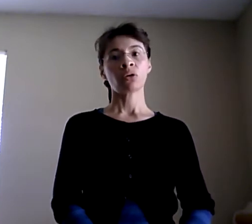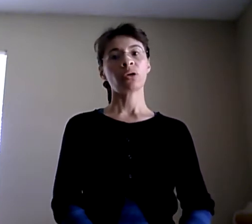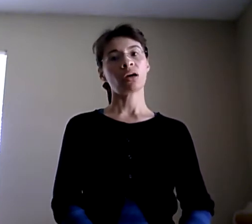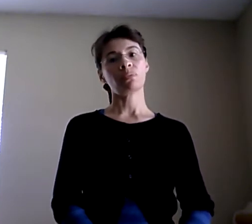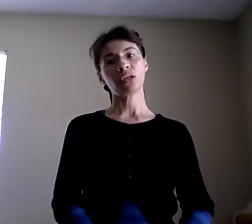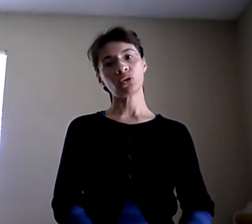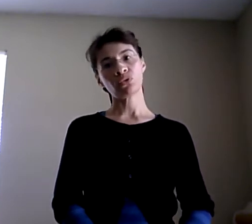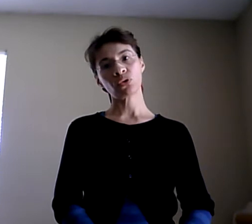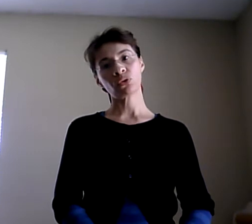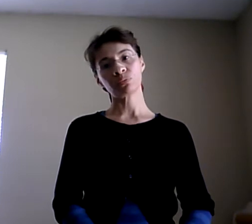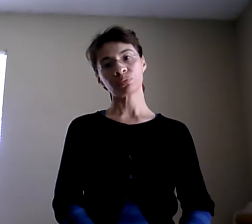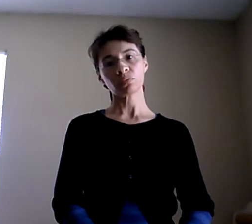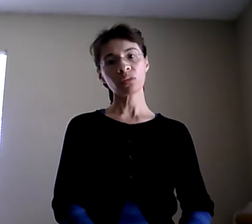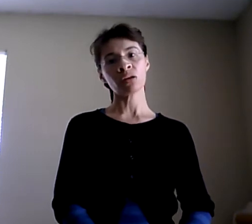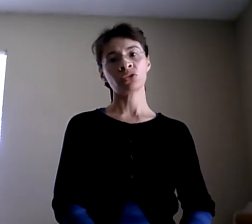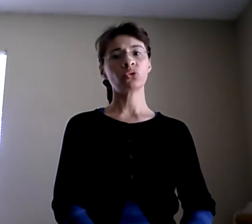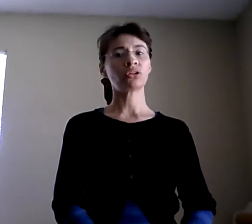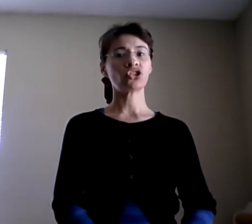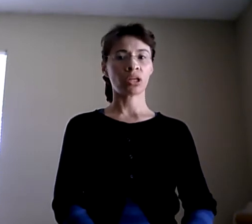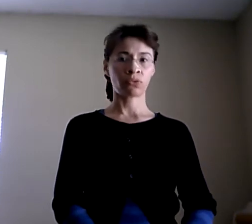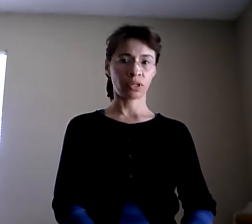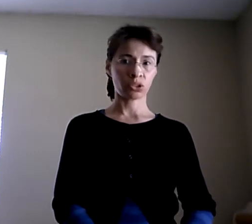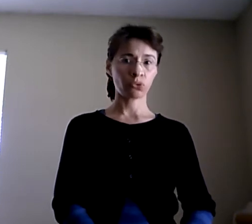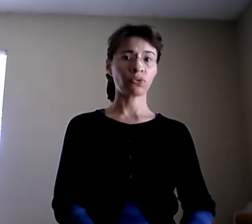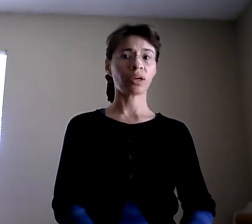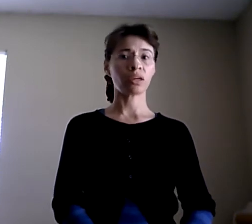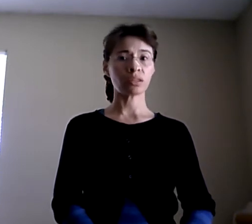We have video phones. You can chat face to face.